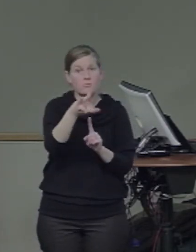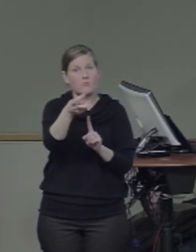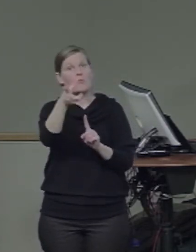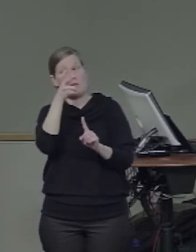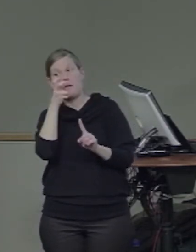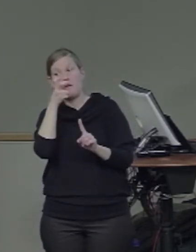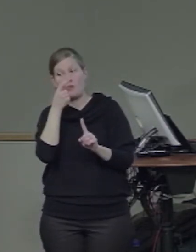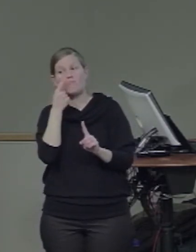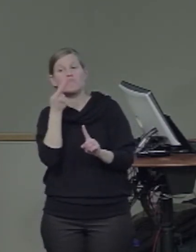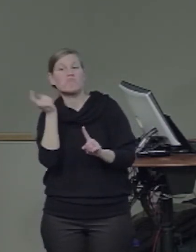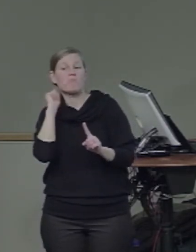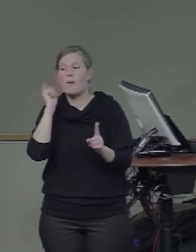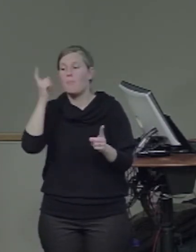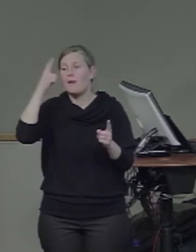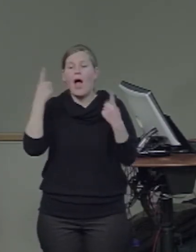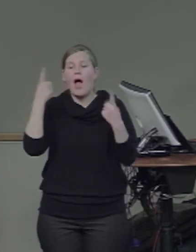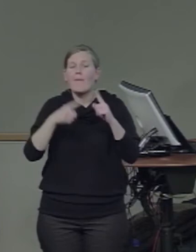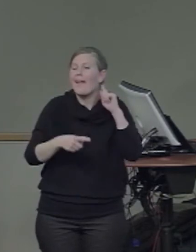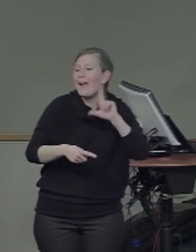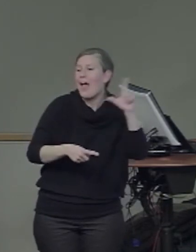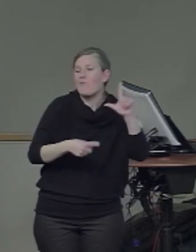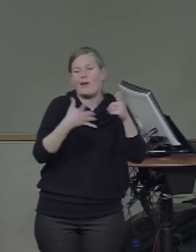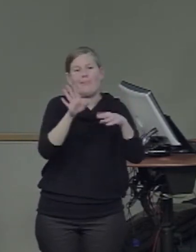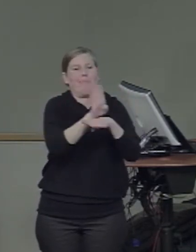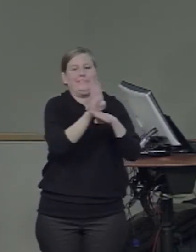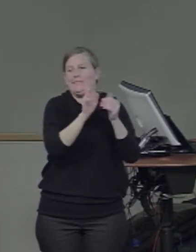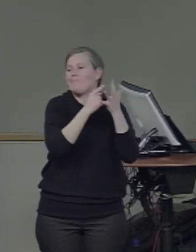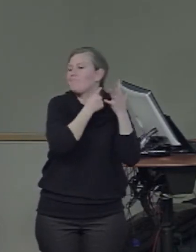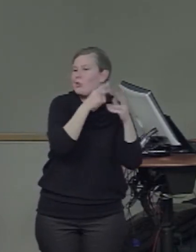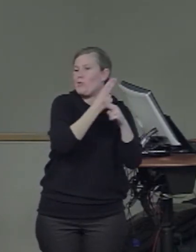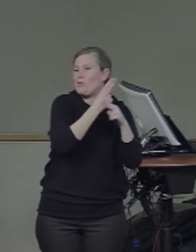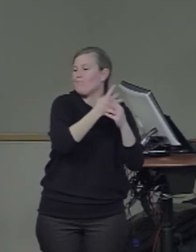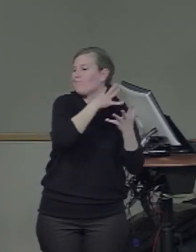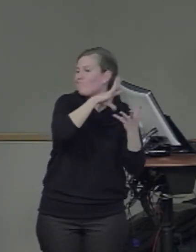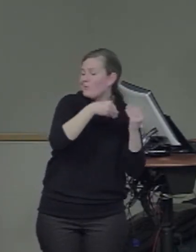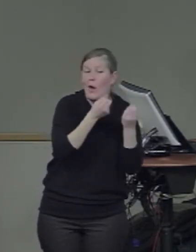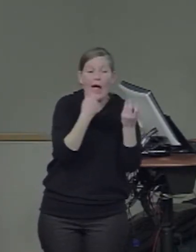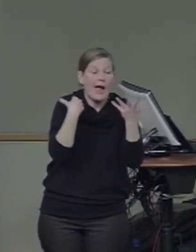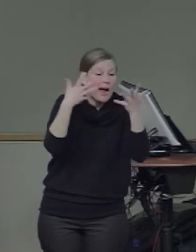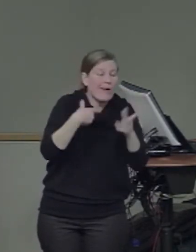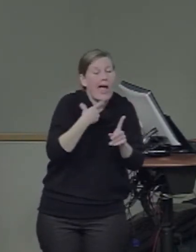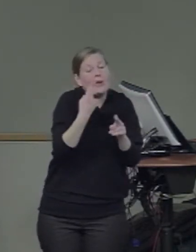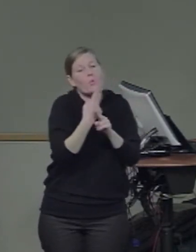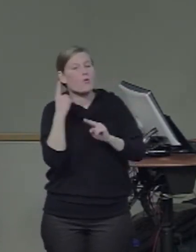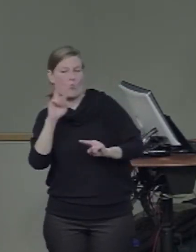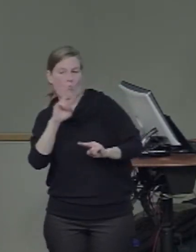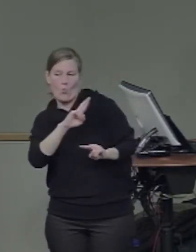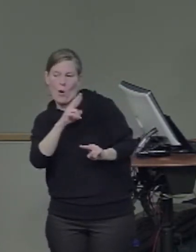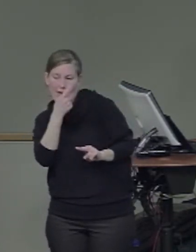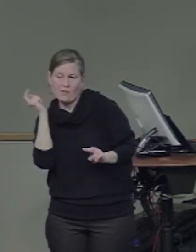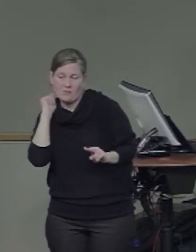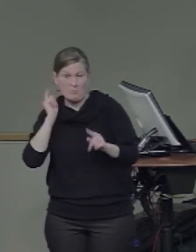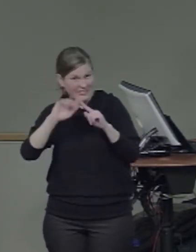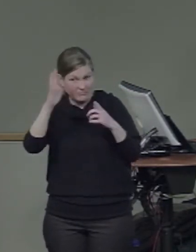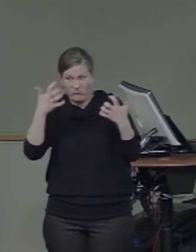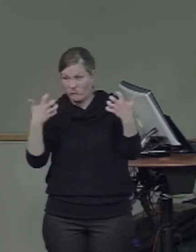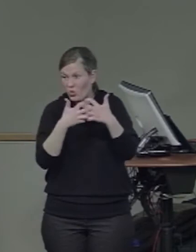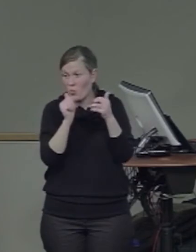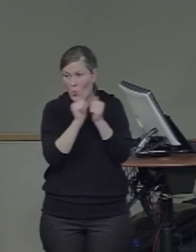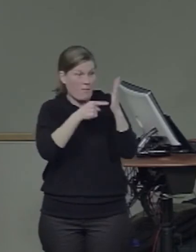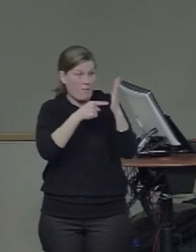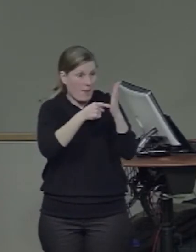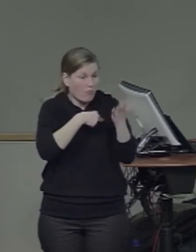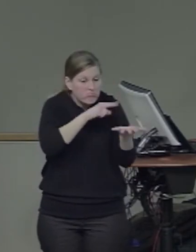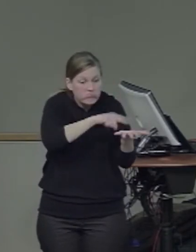to the lateralization of word processing. And that's very much consistent with the way the model's working. That the model's